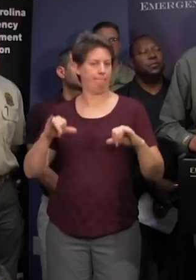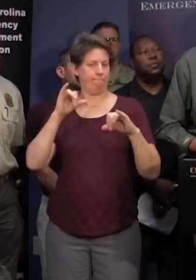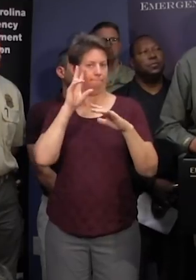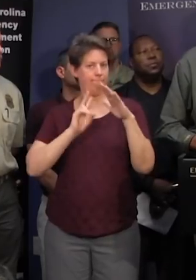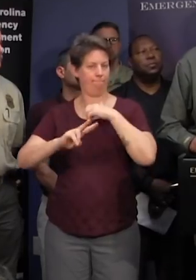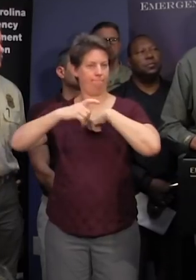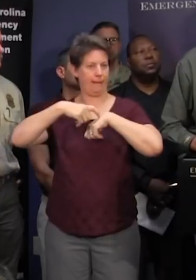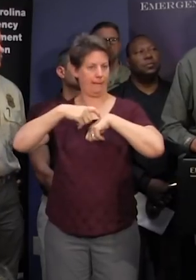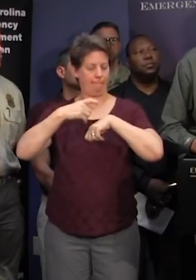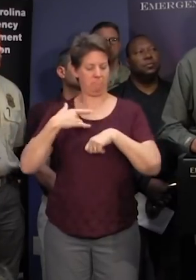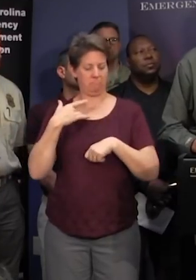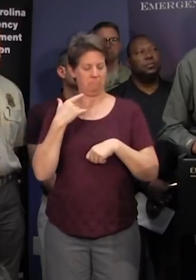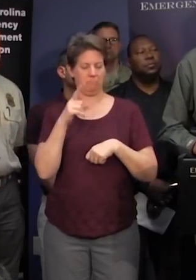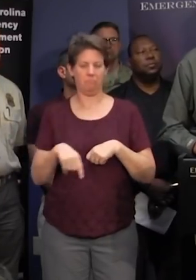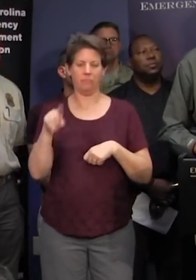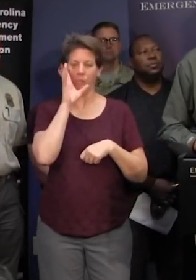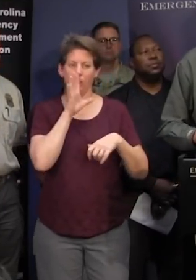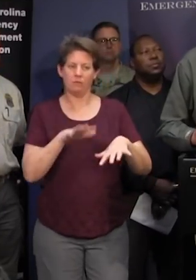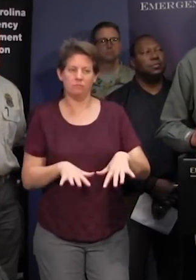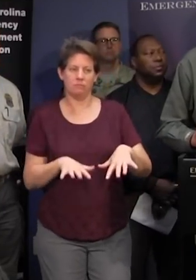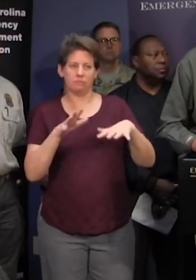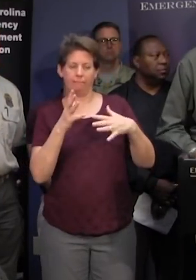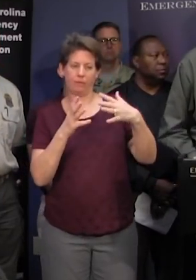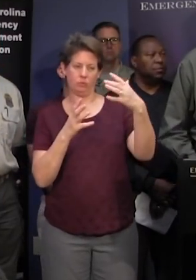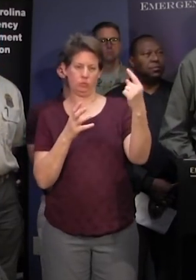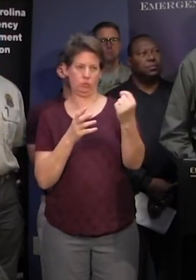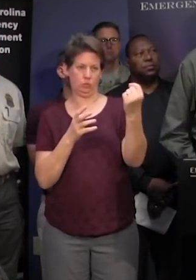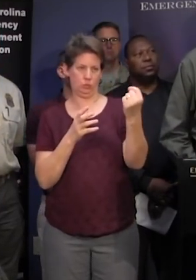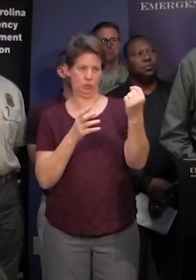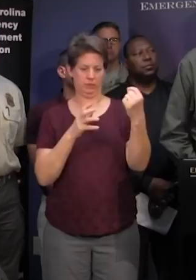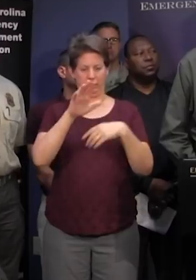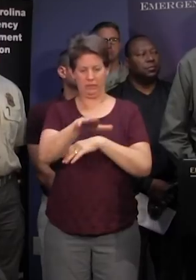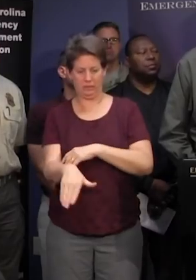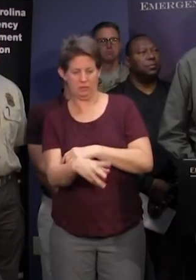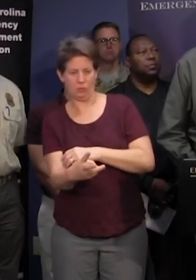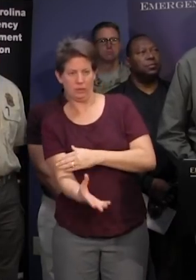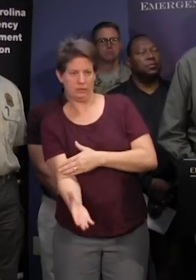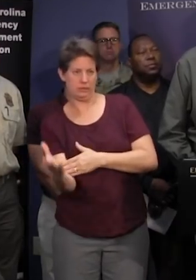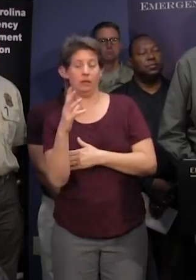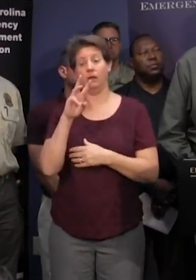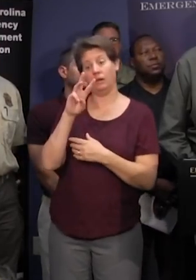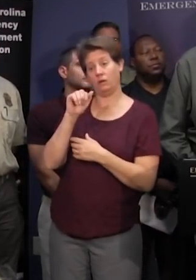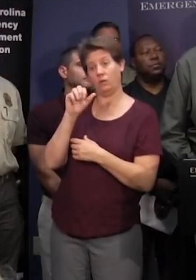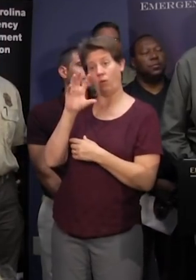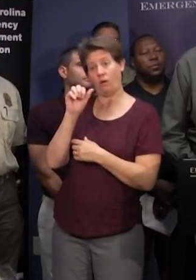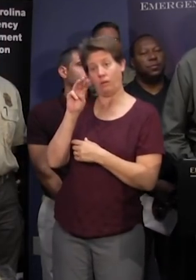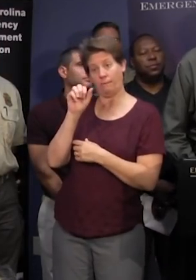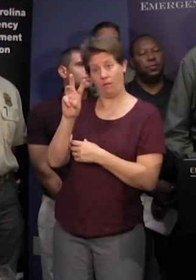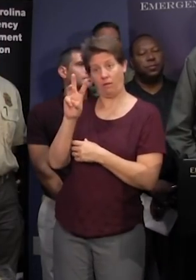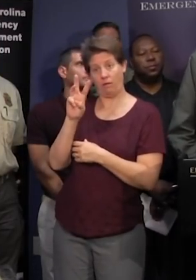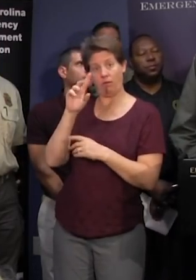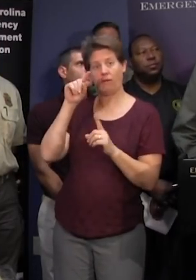those rivers starting to rise sometime tuesday into tuesday night wednesday the wakama river basin may